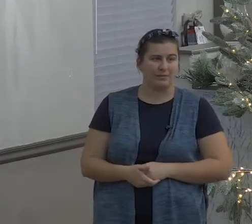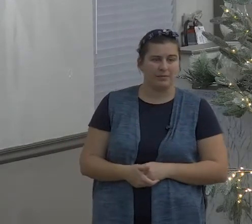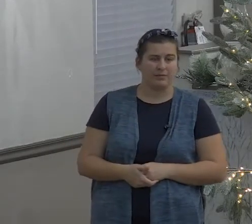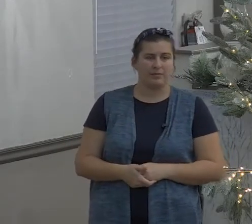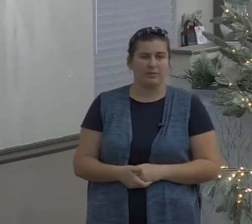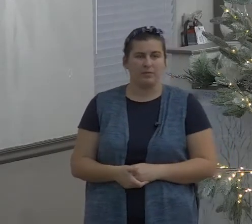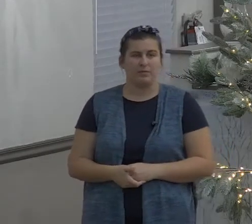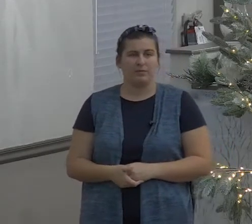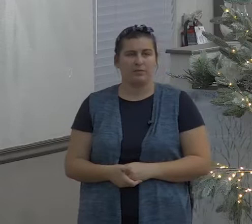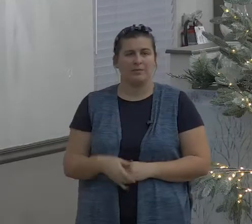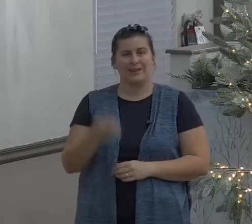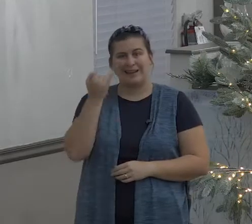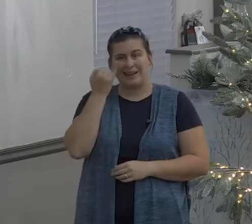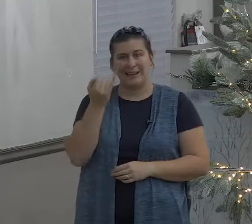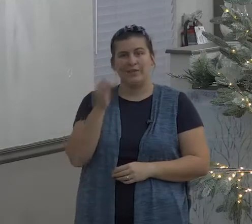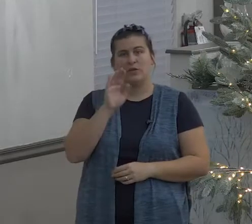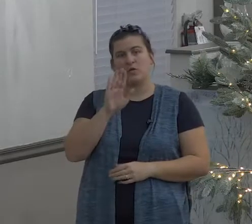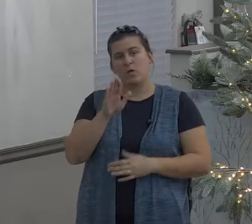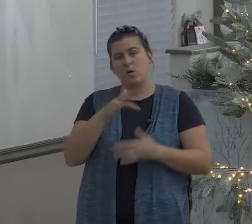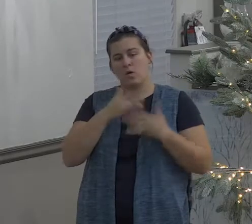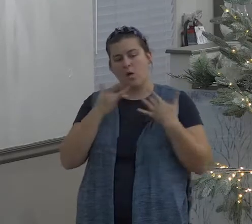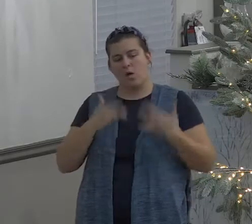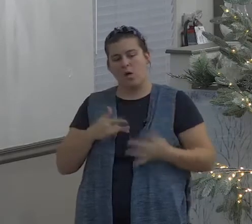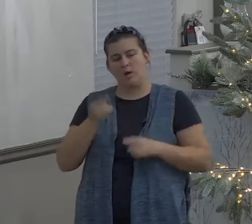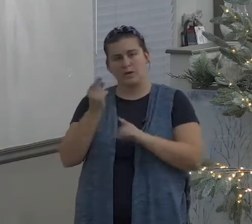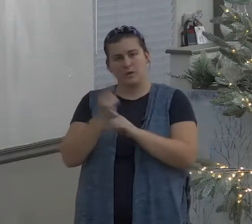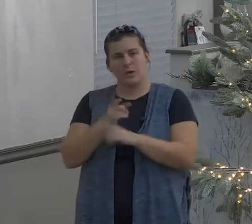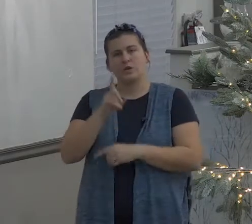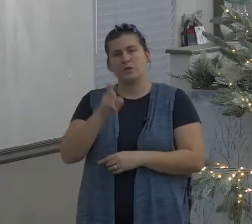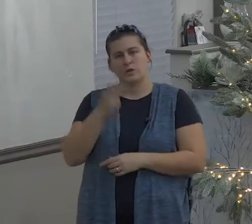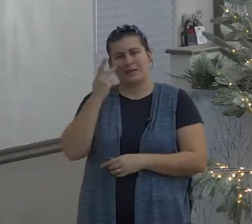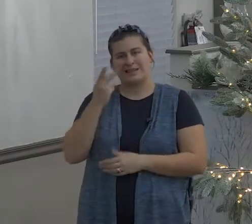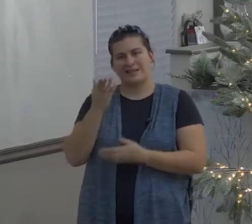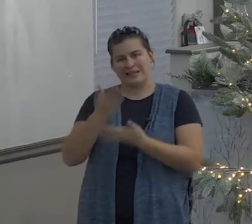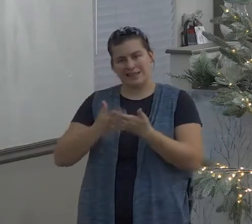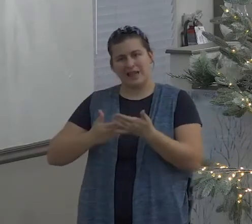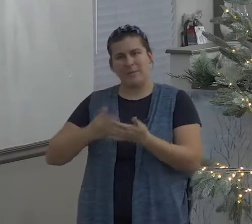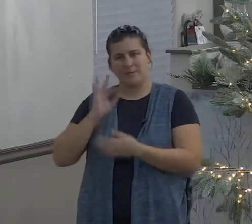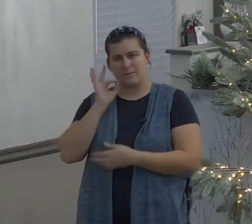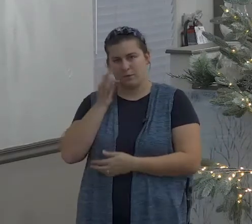I can't see your heart but we can sure be fruit inspectors